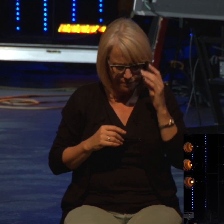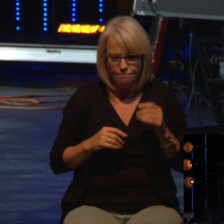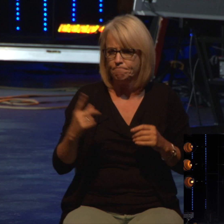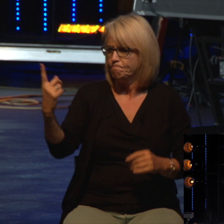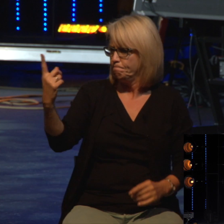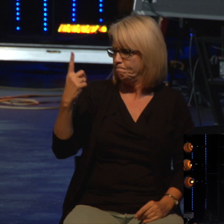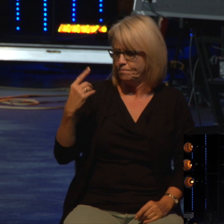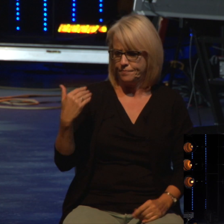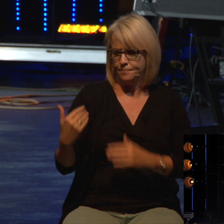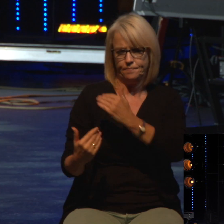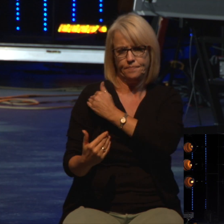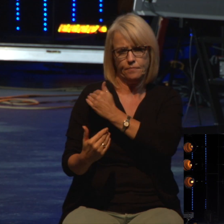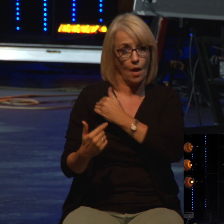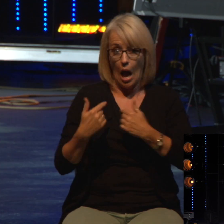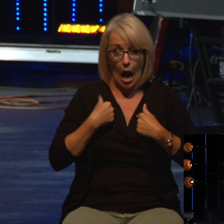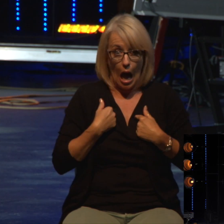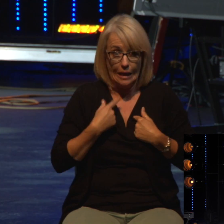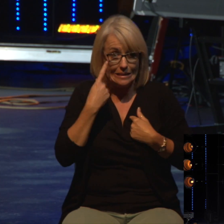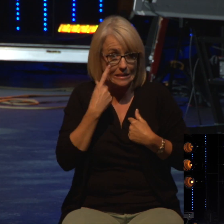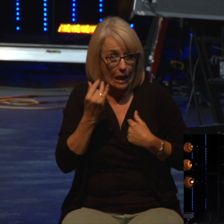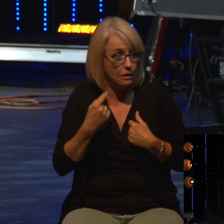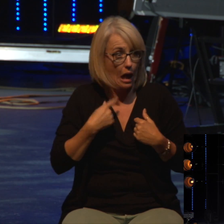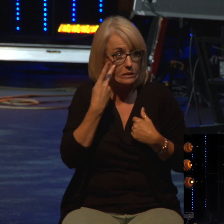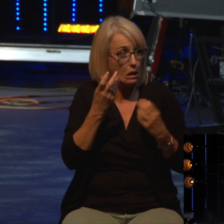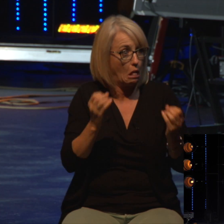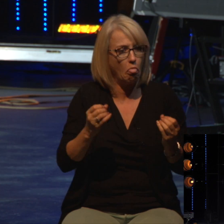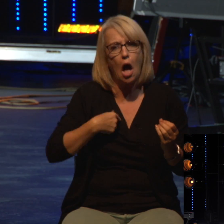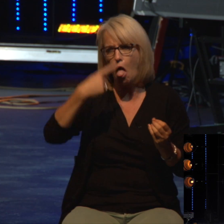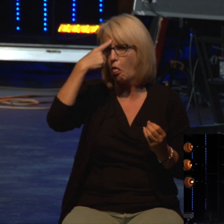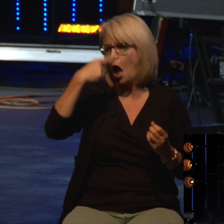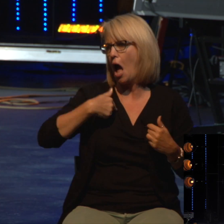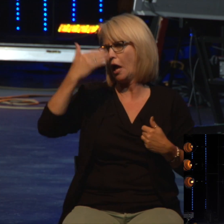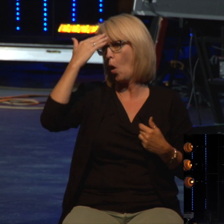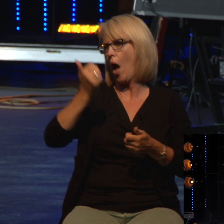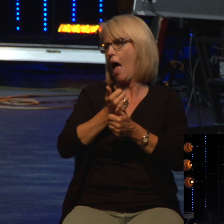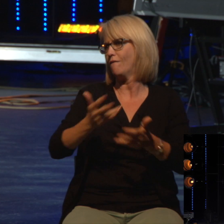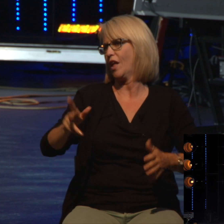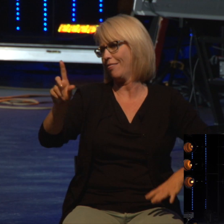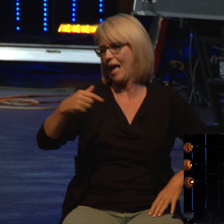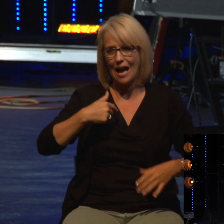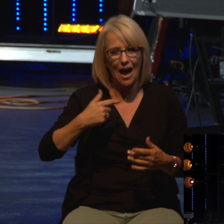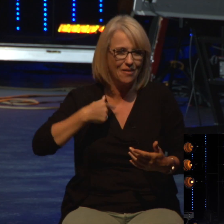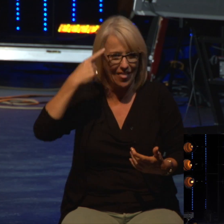I don't know why I failed to see this. I thought I knew quite a bit about the Bible, but you always keep learning, you know.